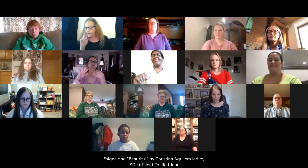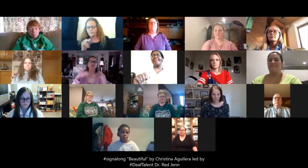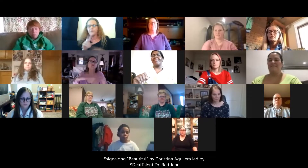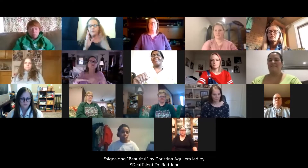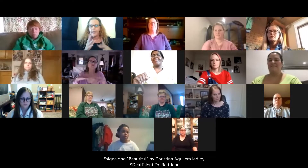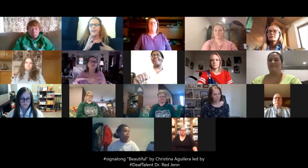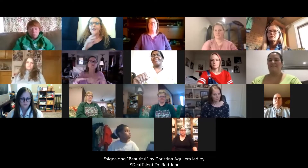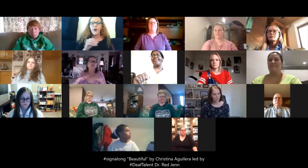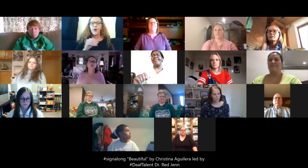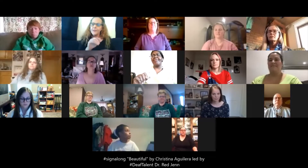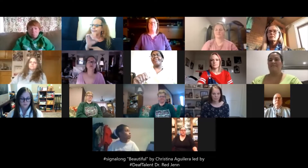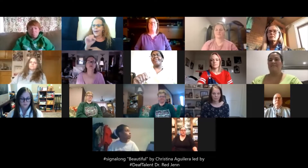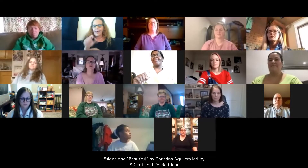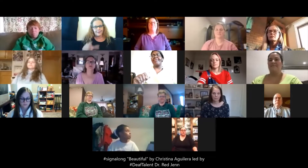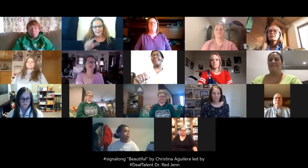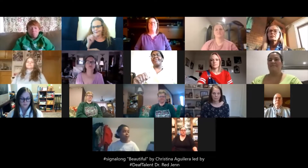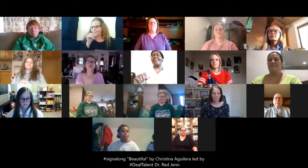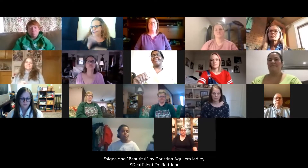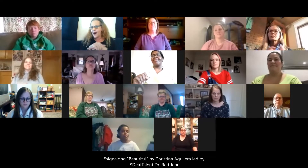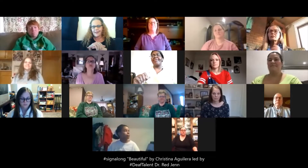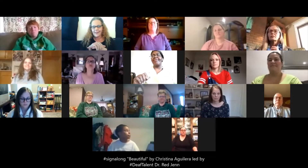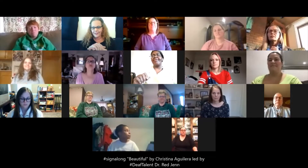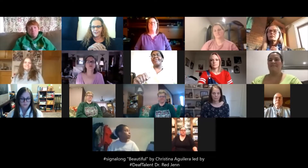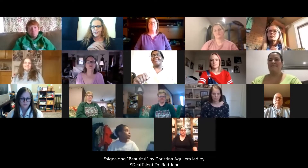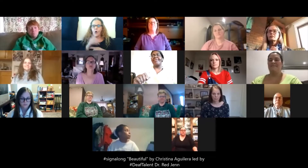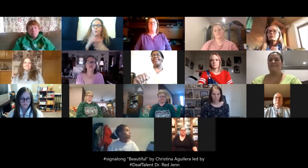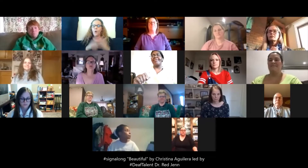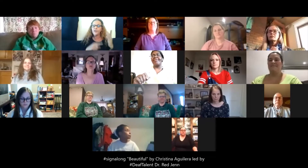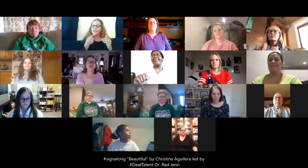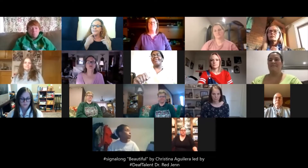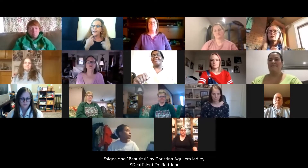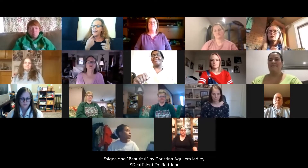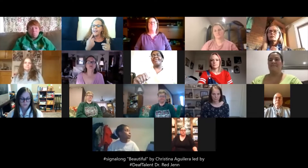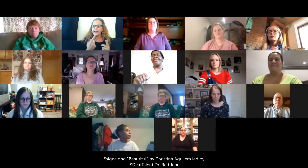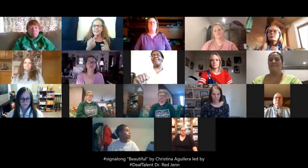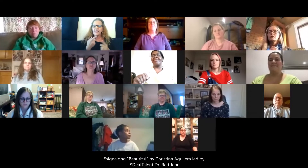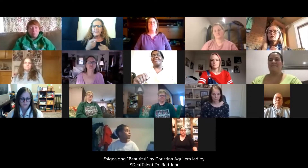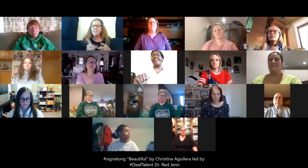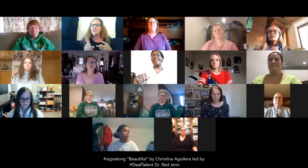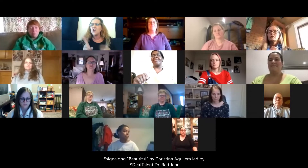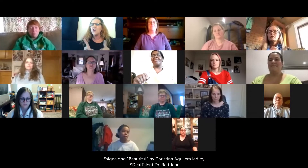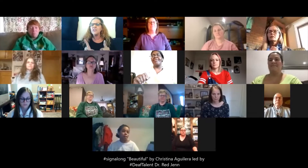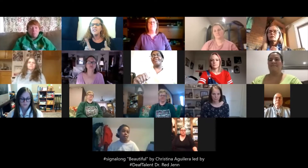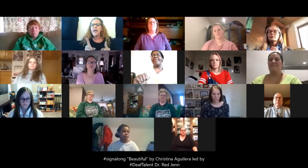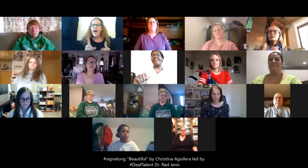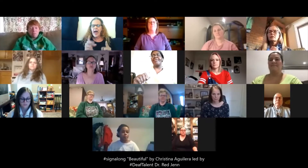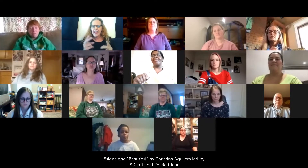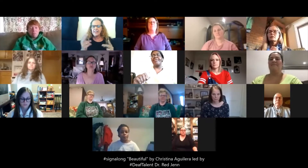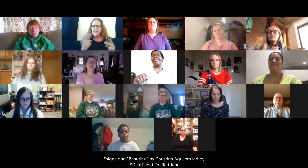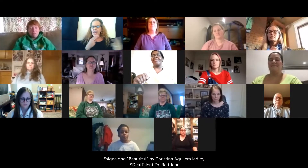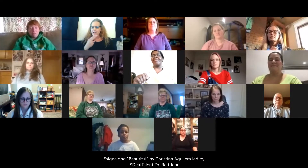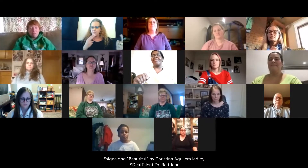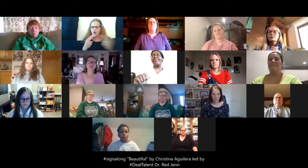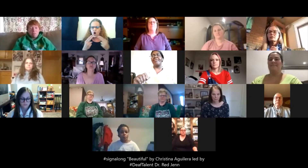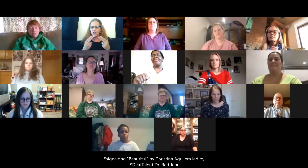No. Right? So this is ASL. This is not English. What she's saying is insults and name calling.